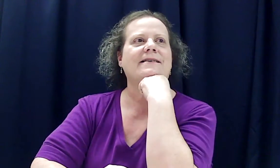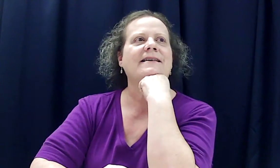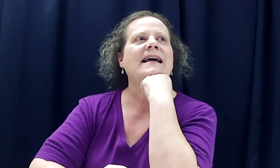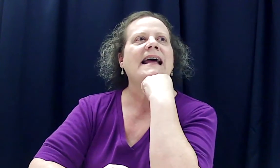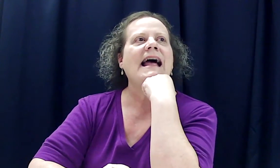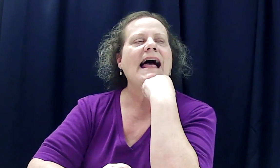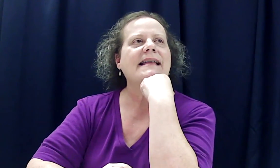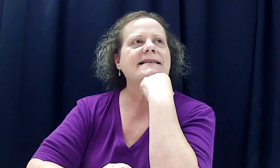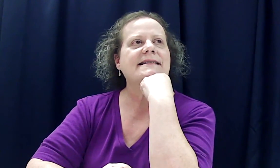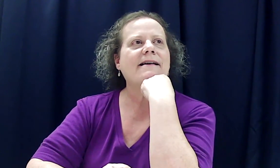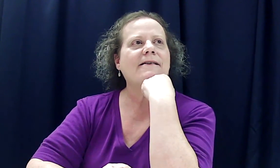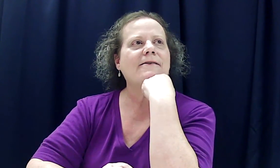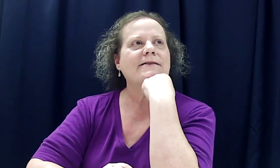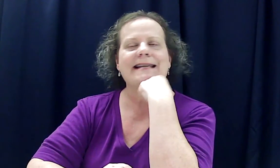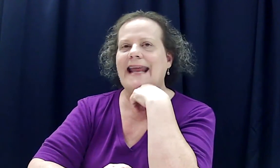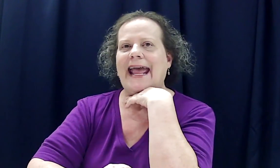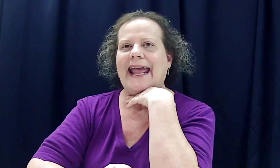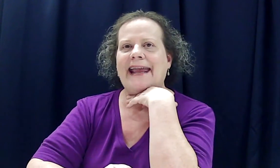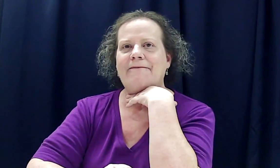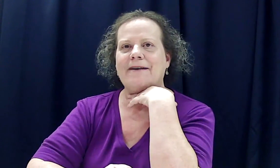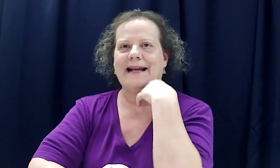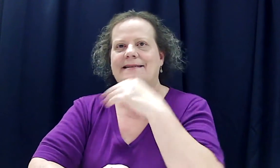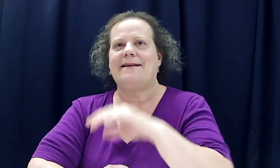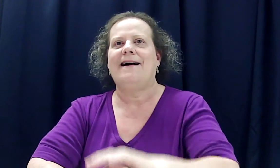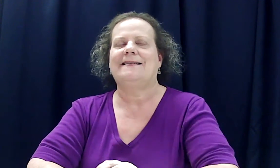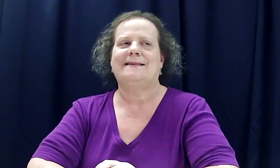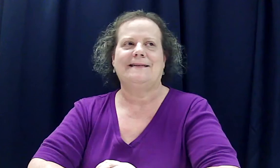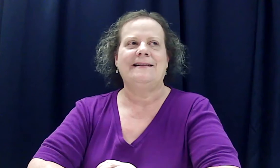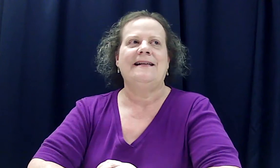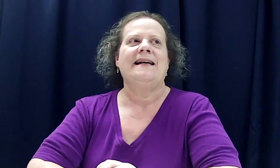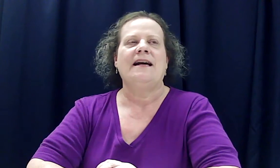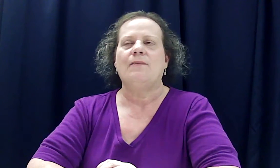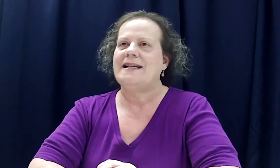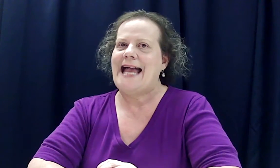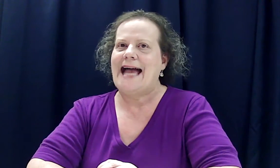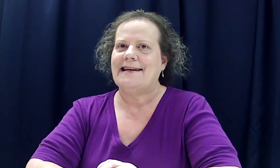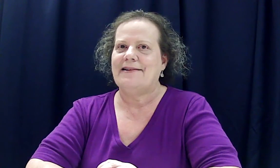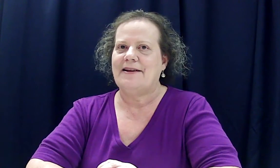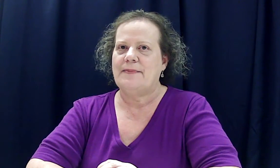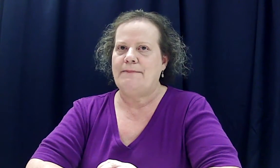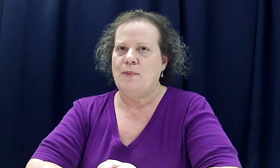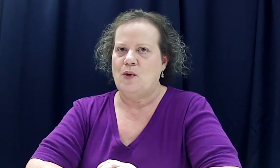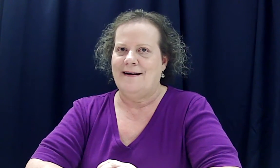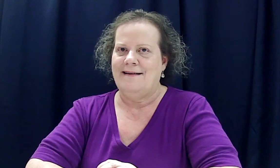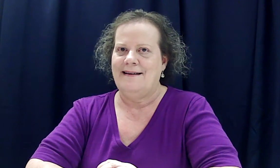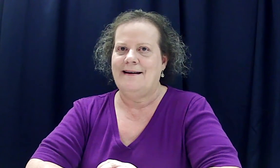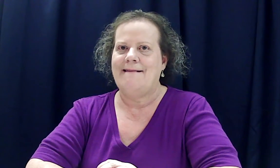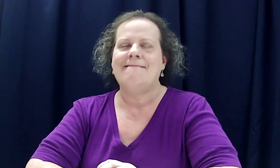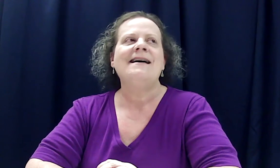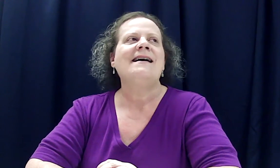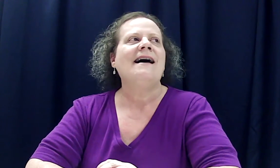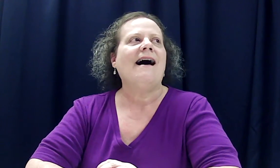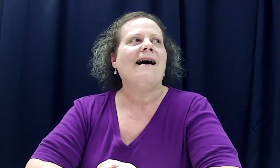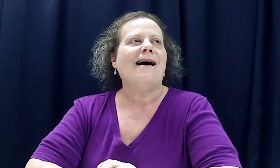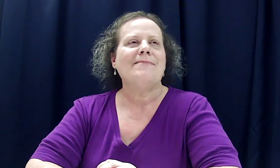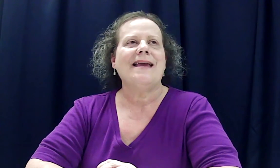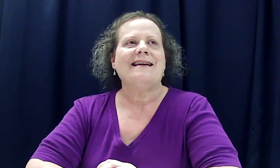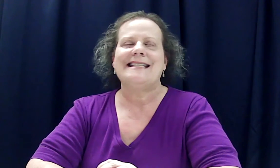And so today, when I saw her, we chatted a little bit more, you know, and she